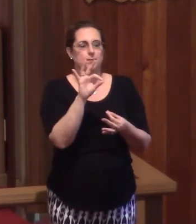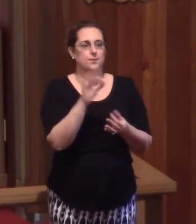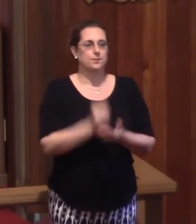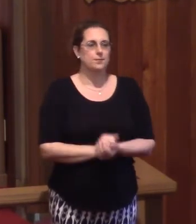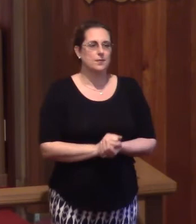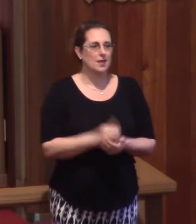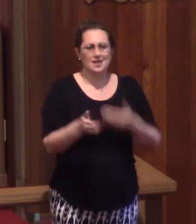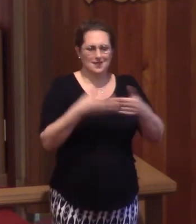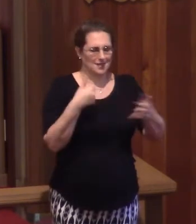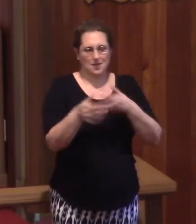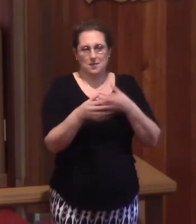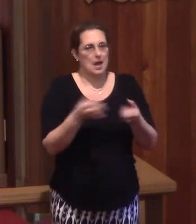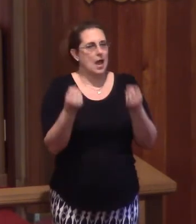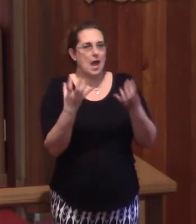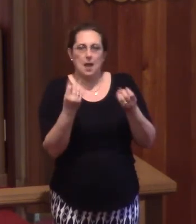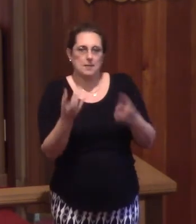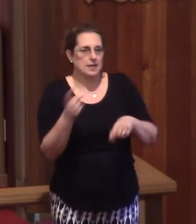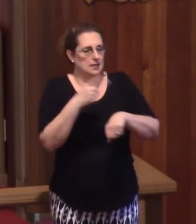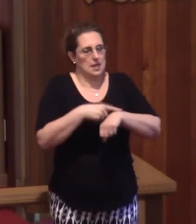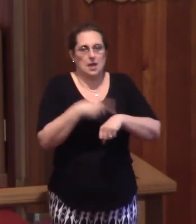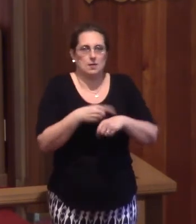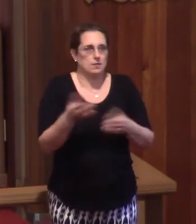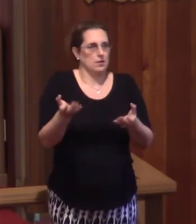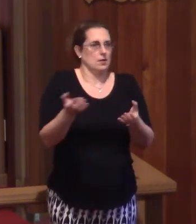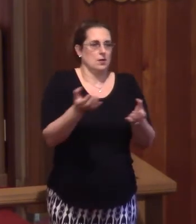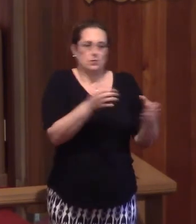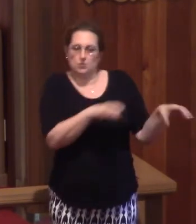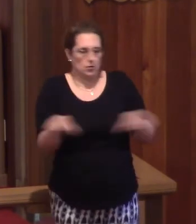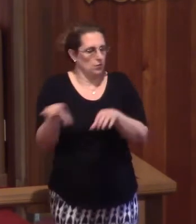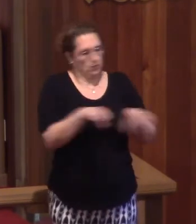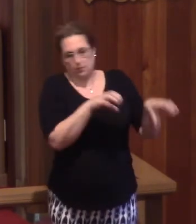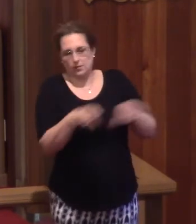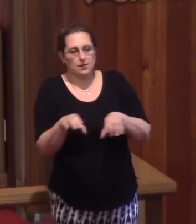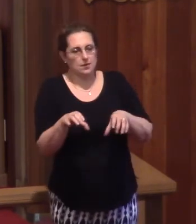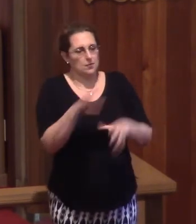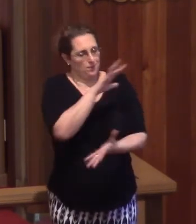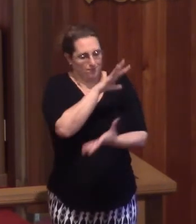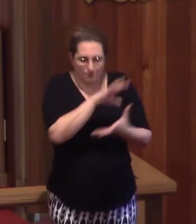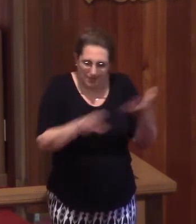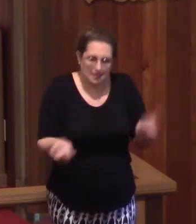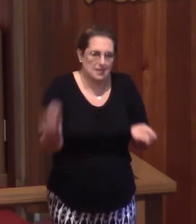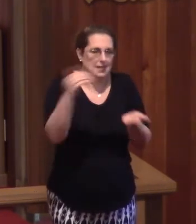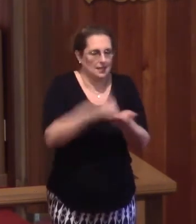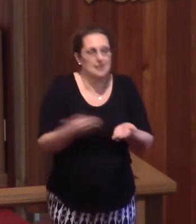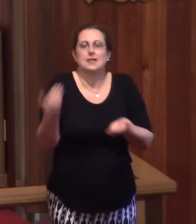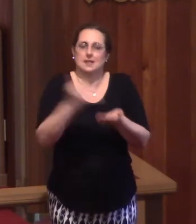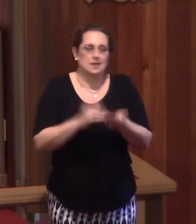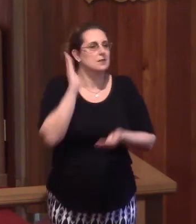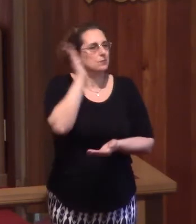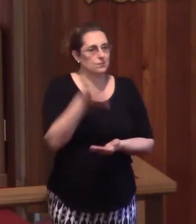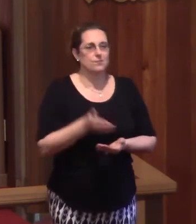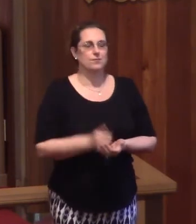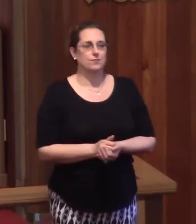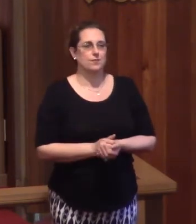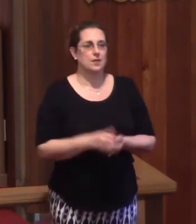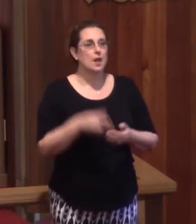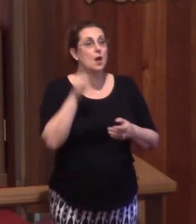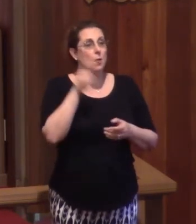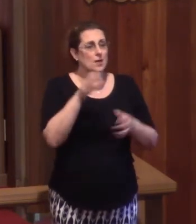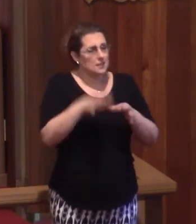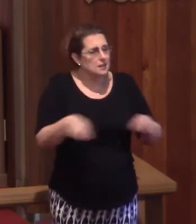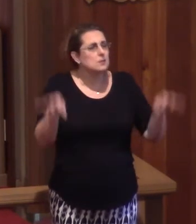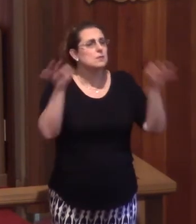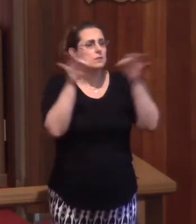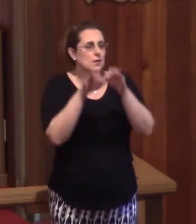No matter how many chances we get, we're going to mess it up time and time again. What matters